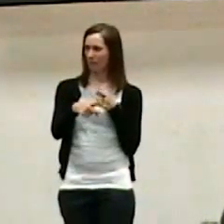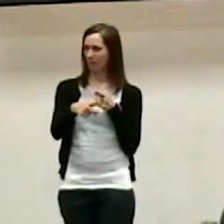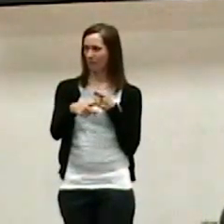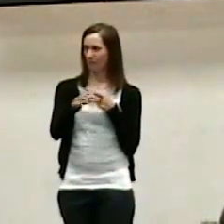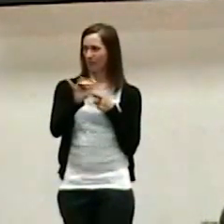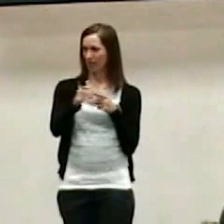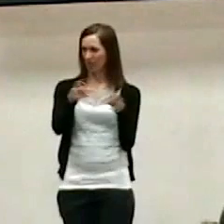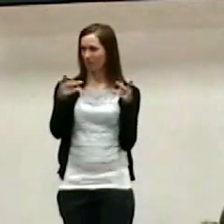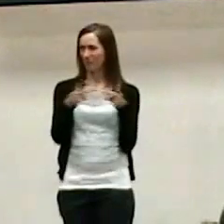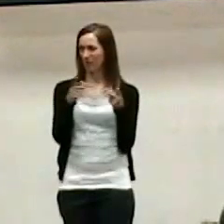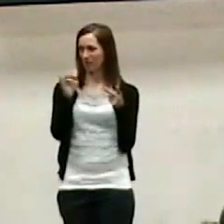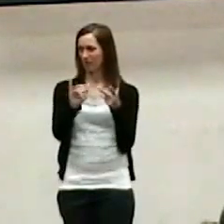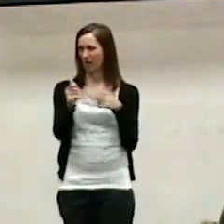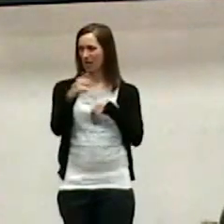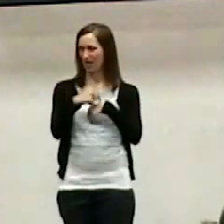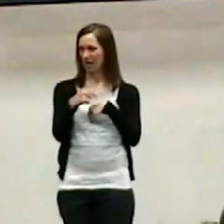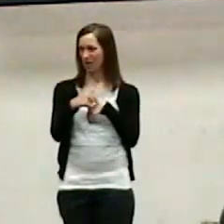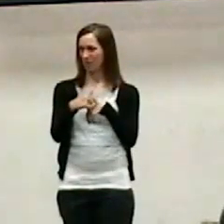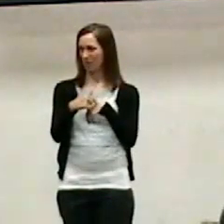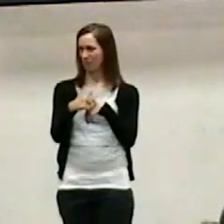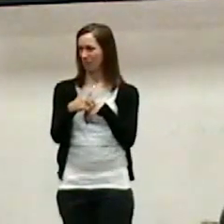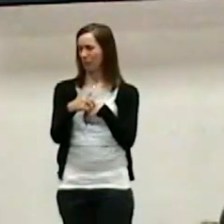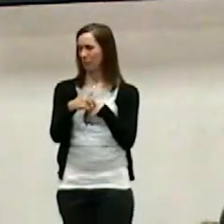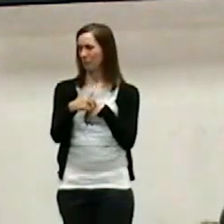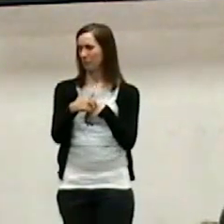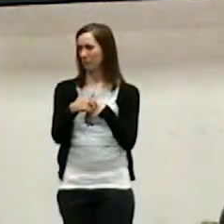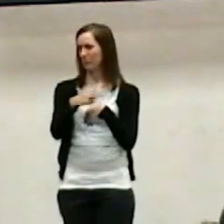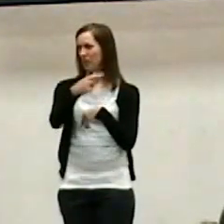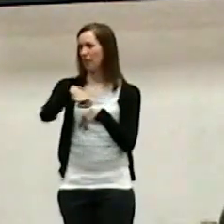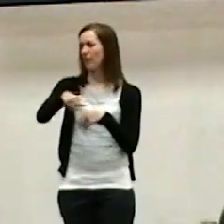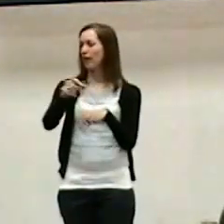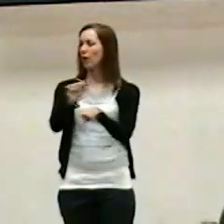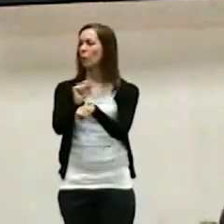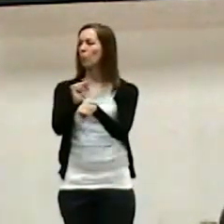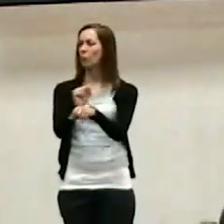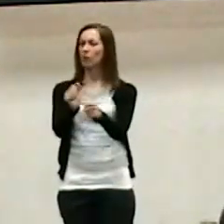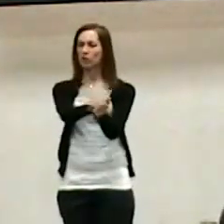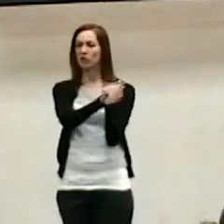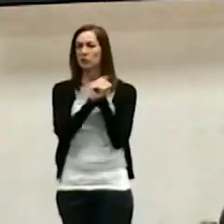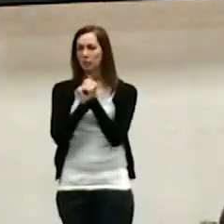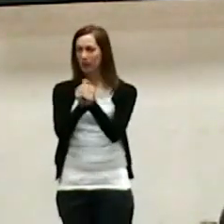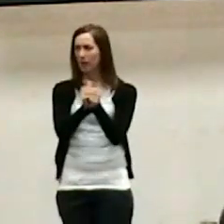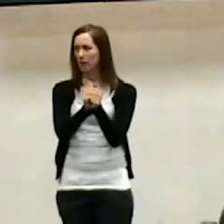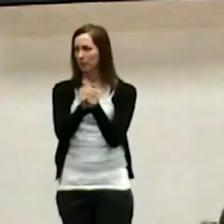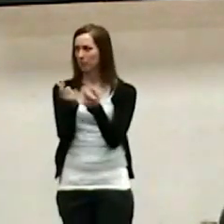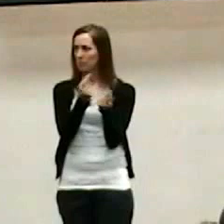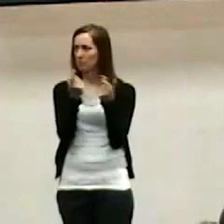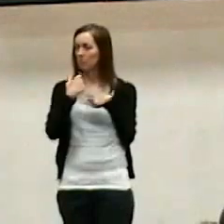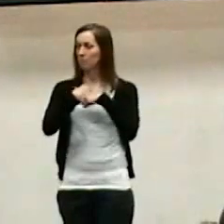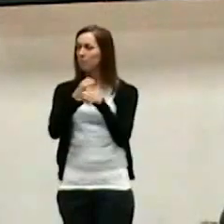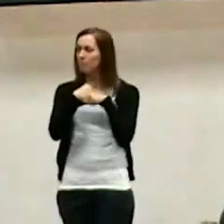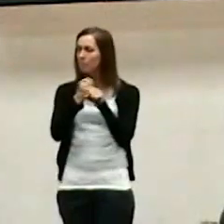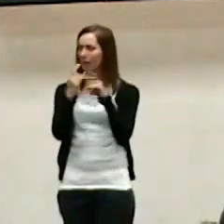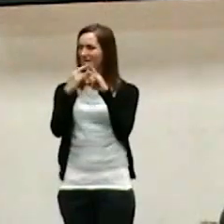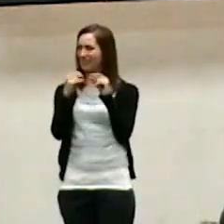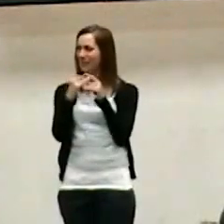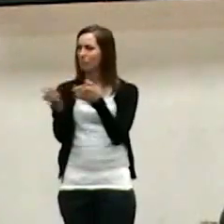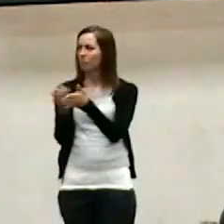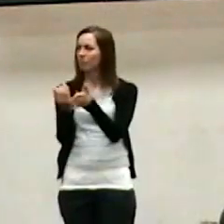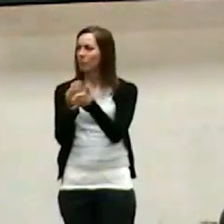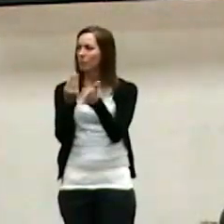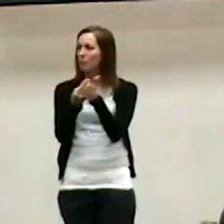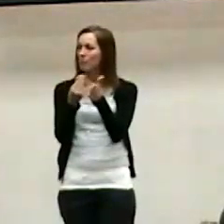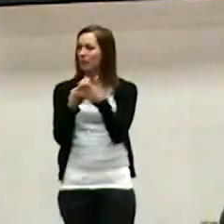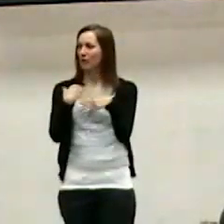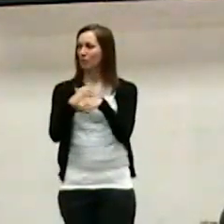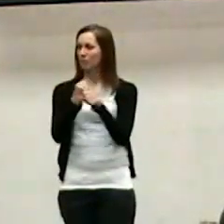They worked together. Specifically, they made tents. They made a living while they shared their lives together. You know